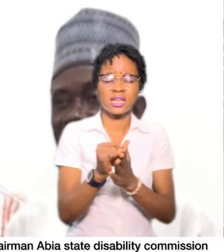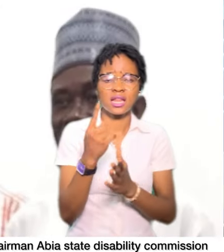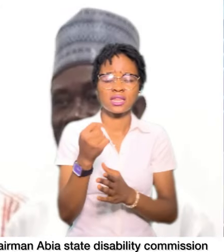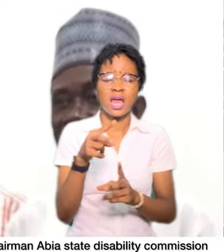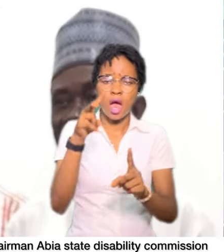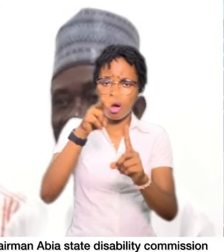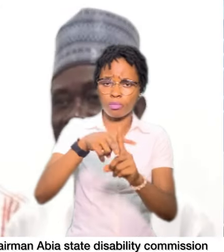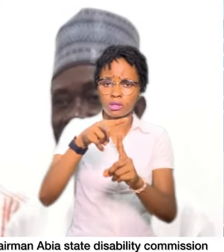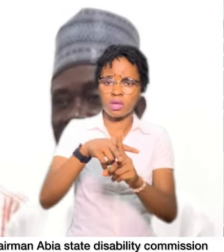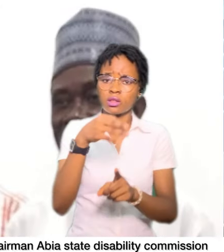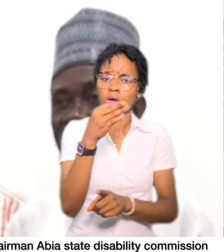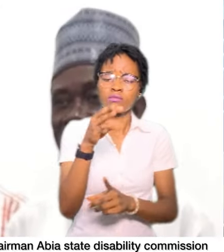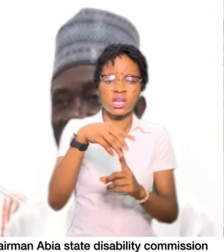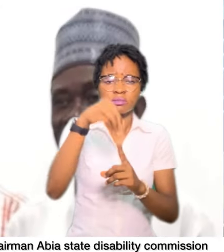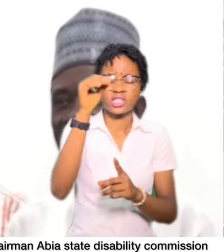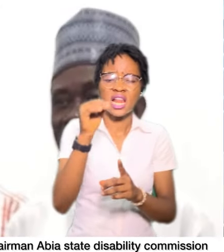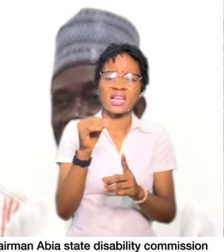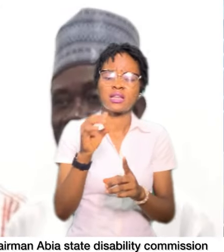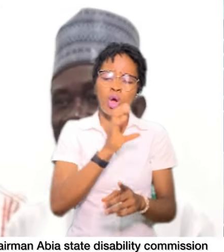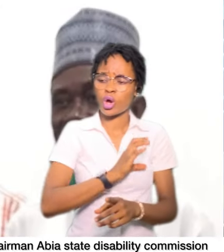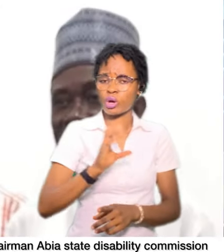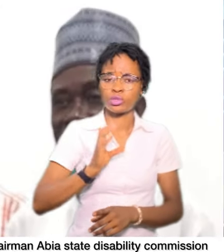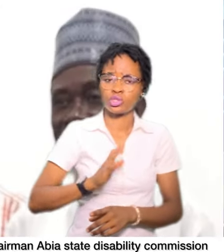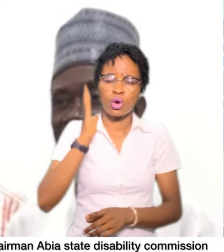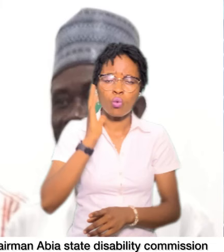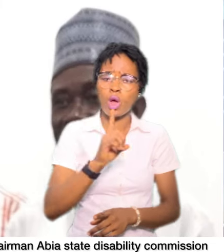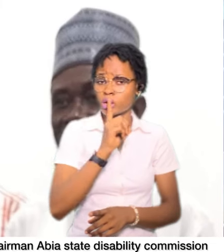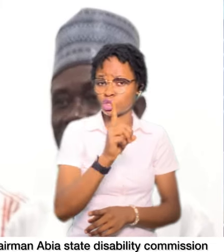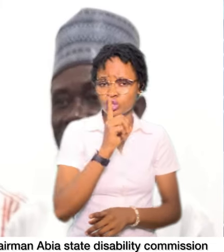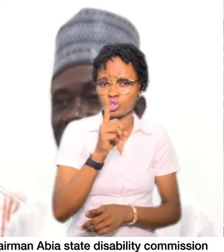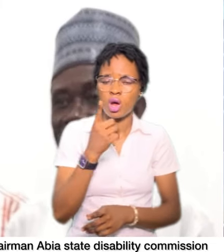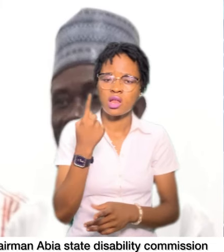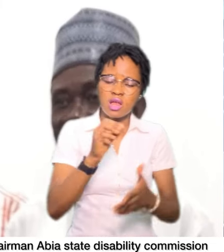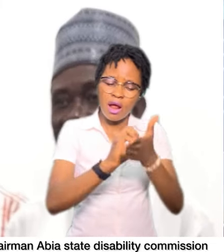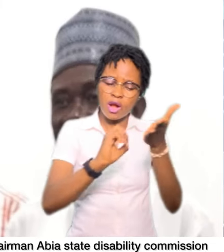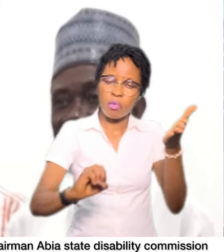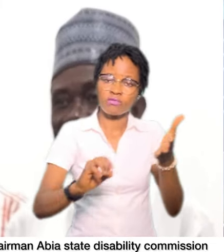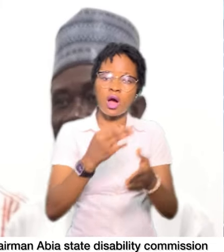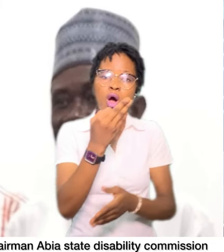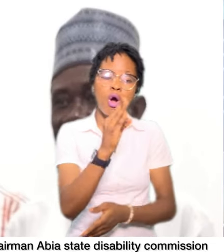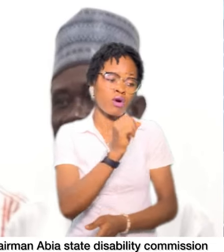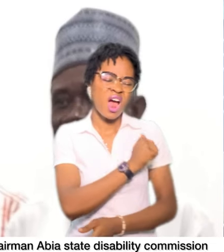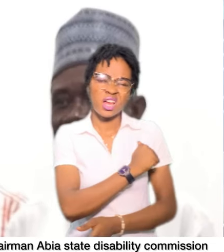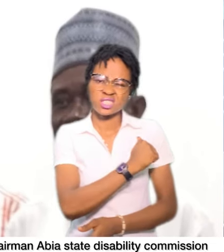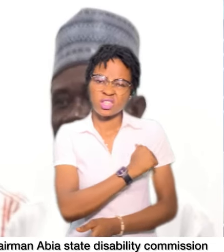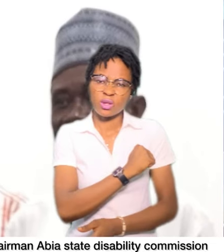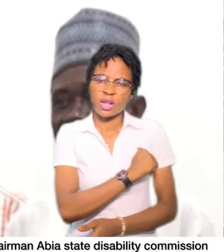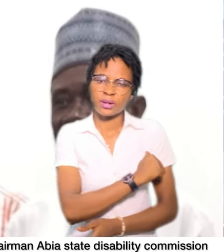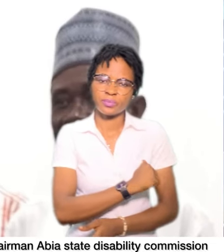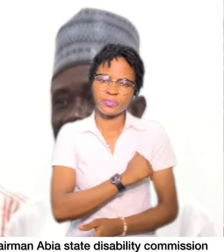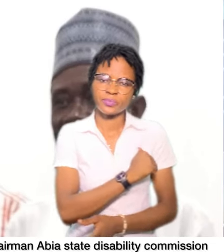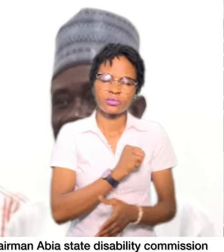coming on board of the Specialized Commission will ensure the removal of aptitudinal,